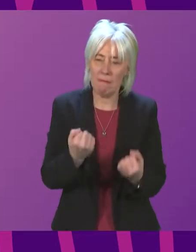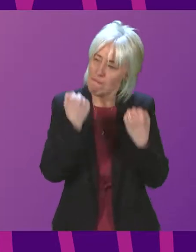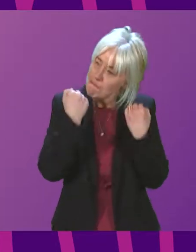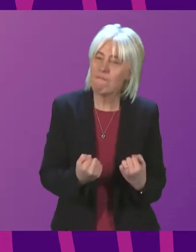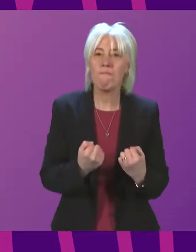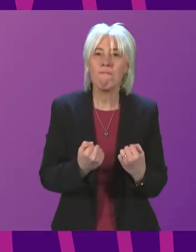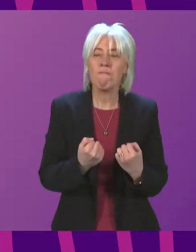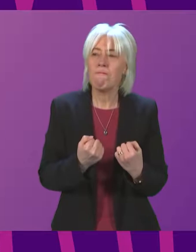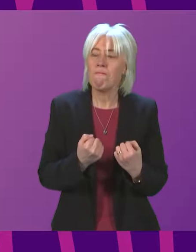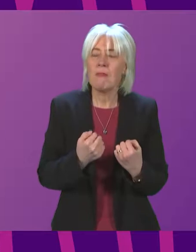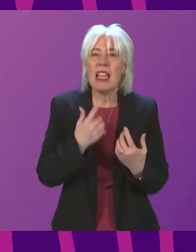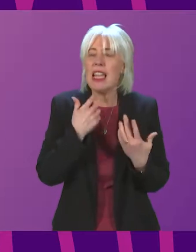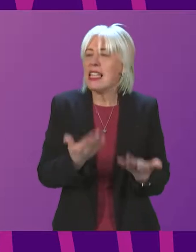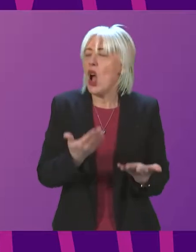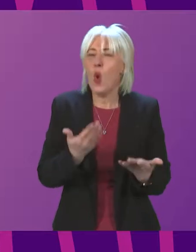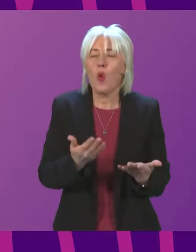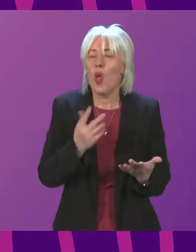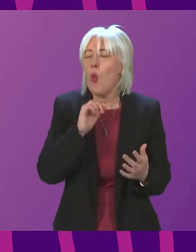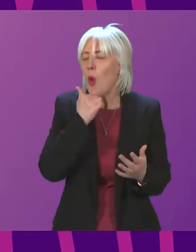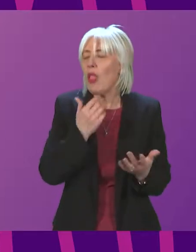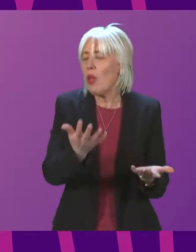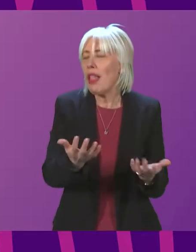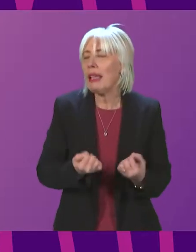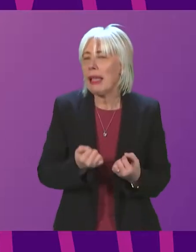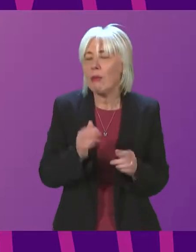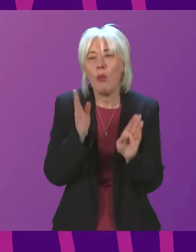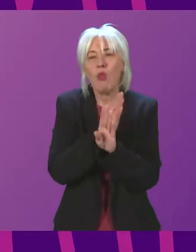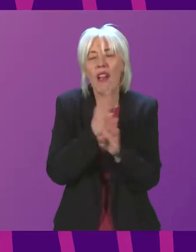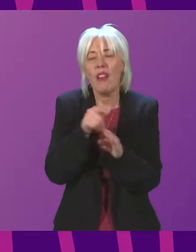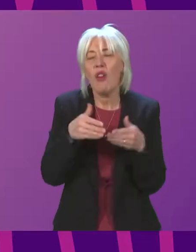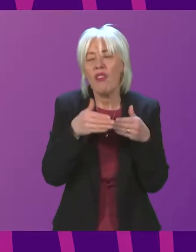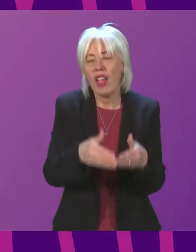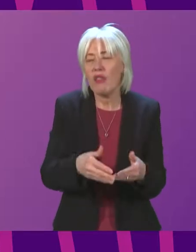would now willingly accept privatisation? Minister.